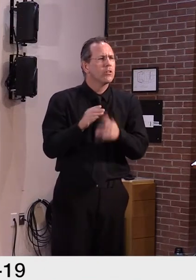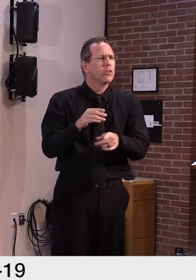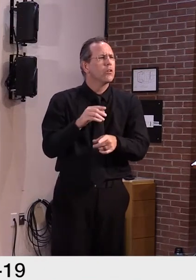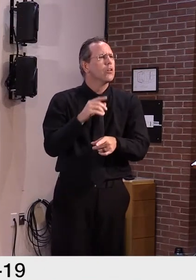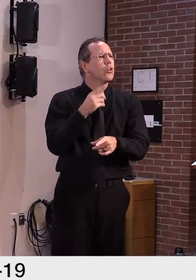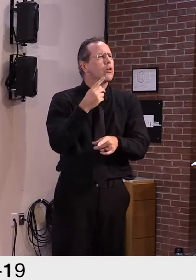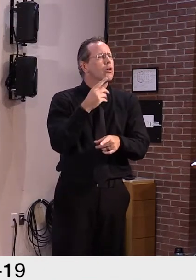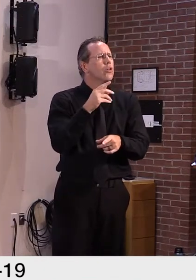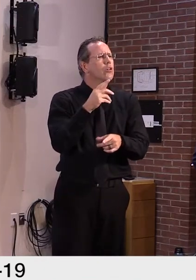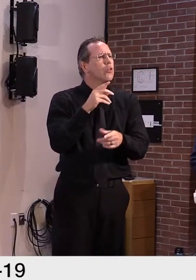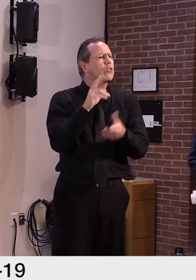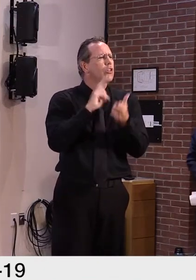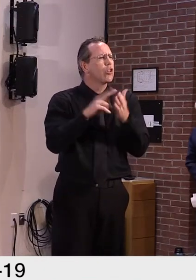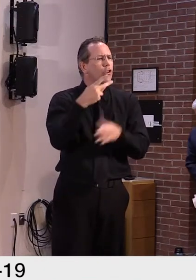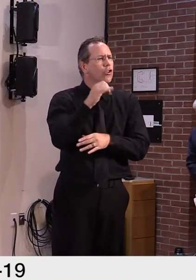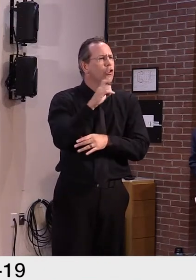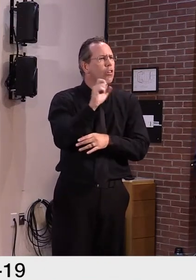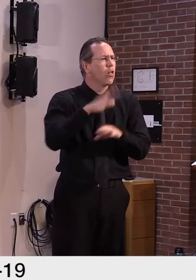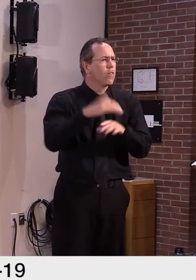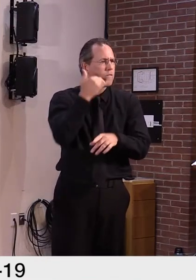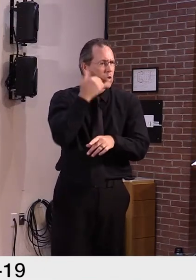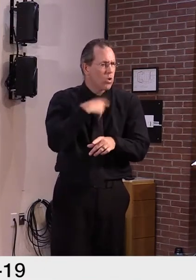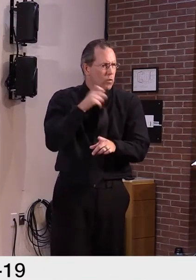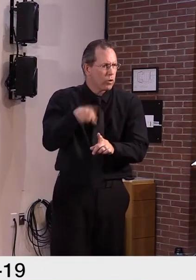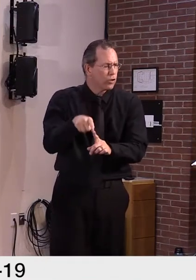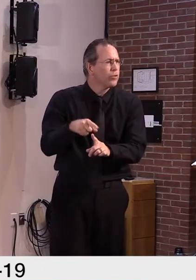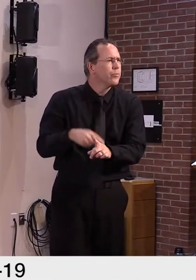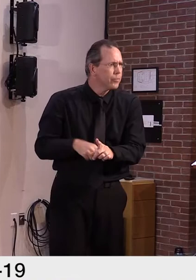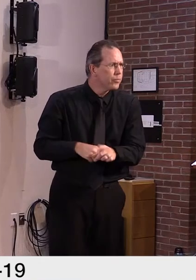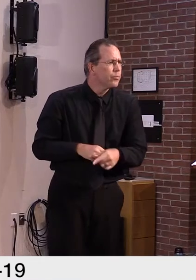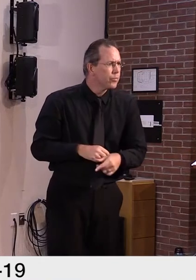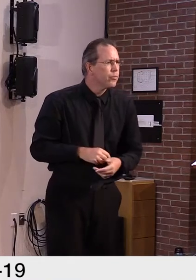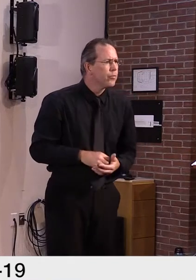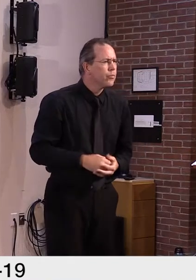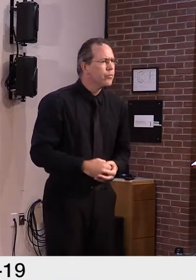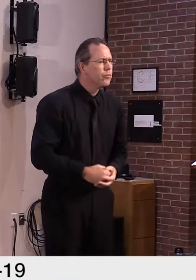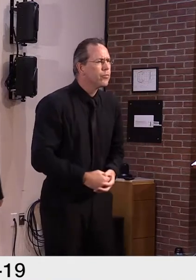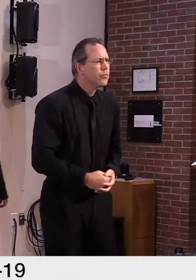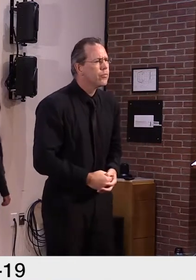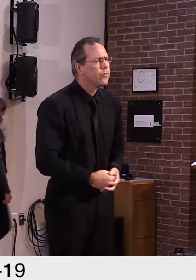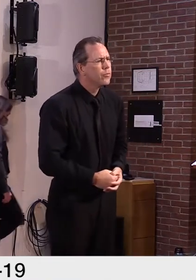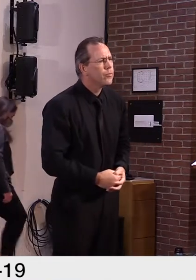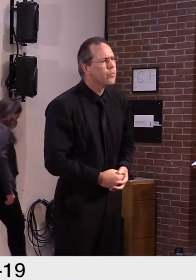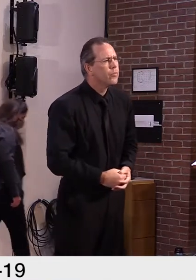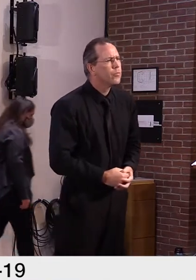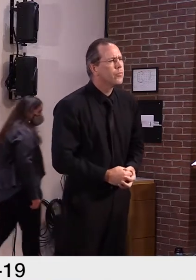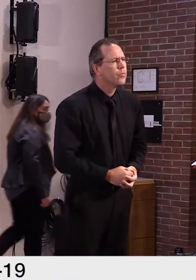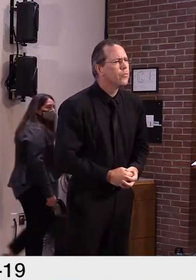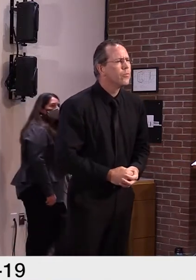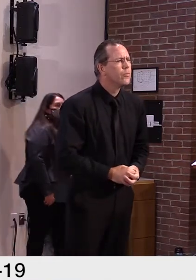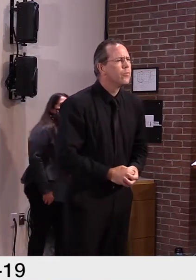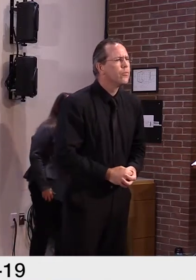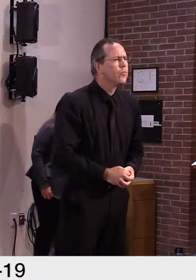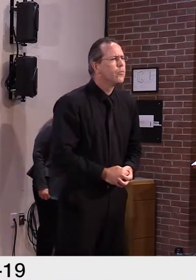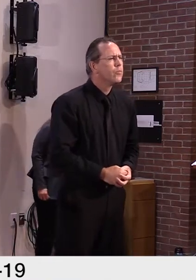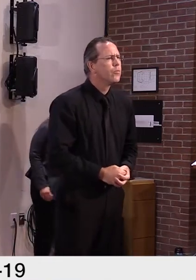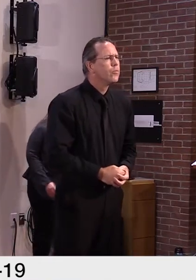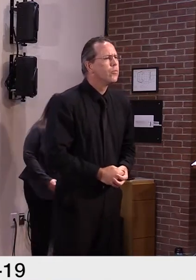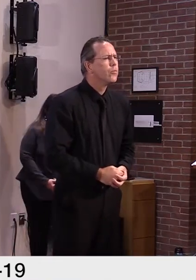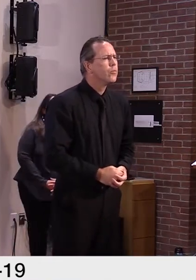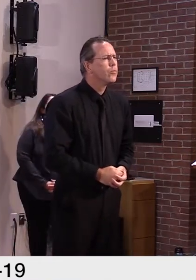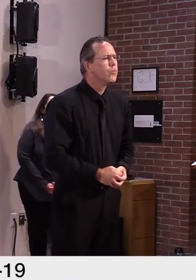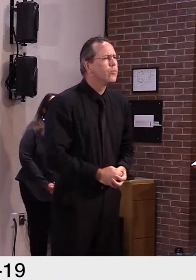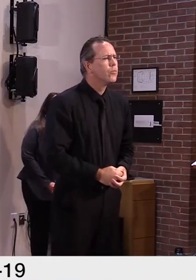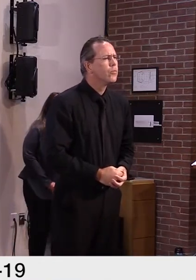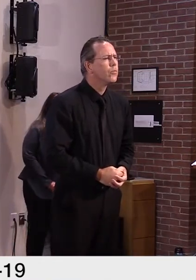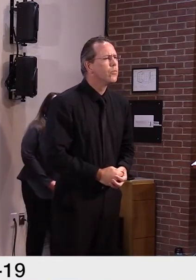About a month ago, the state sent out checks for healthcare employers and public safety employers with the hazard pay grants.